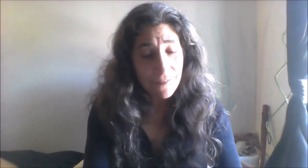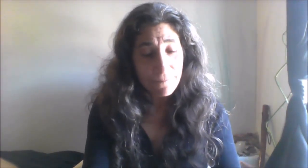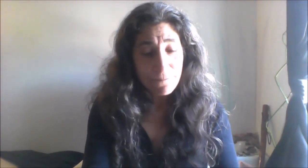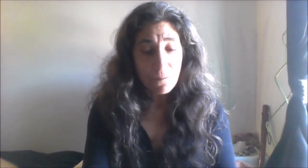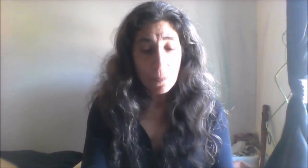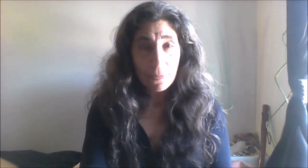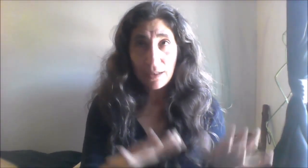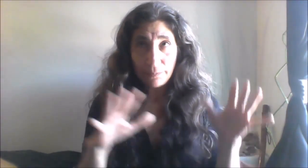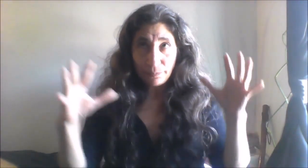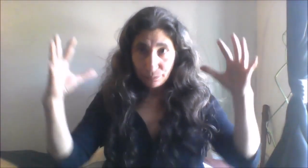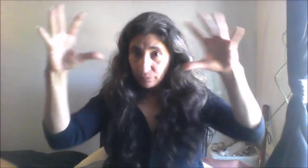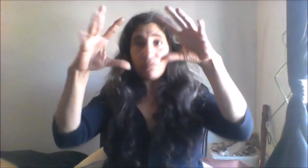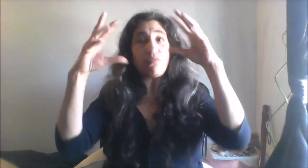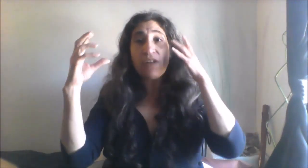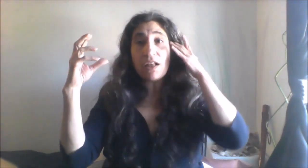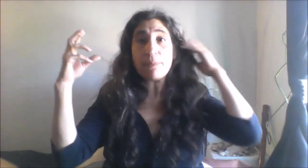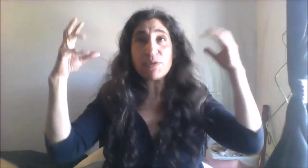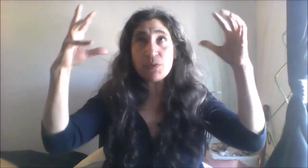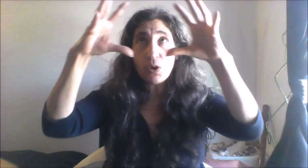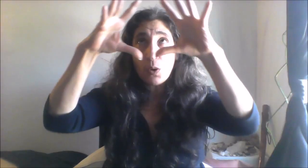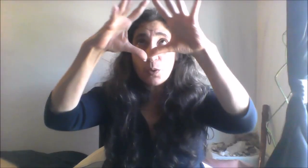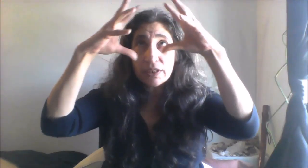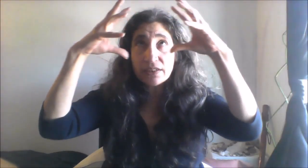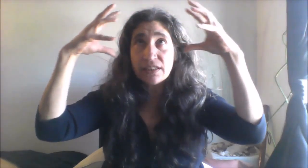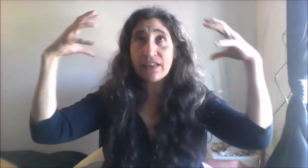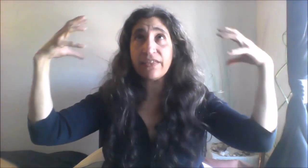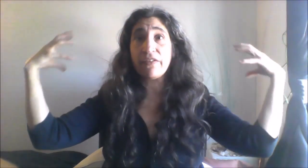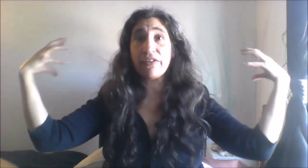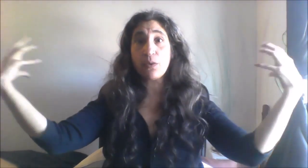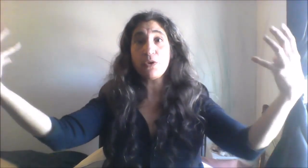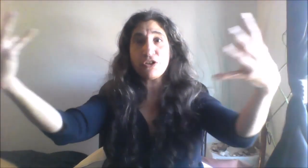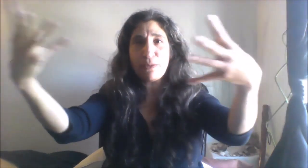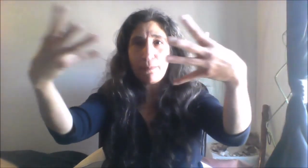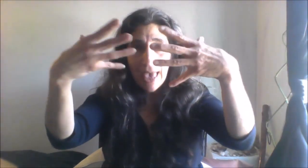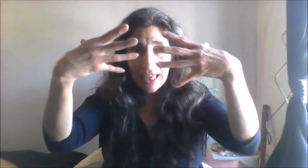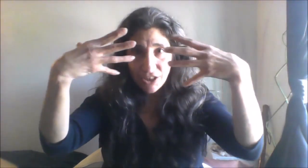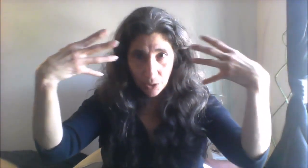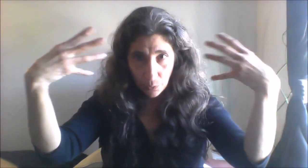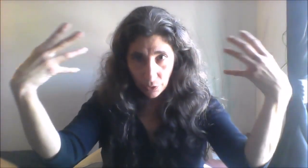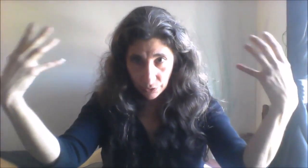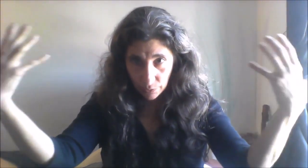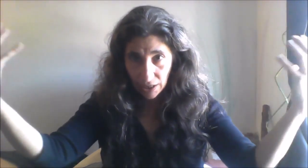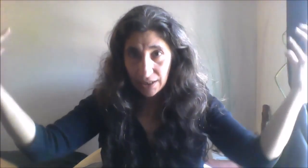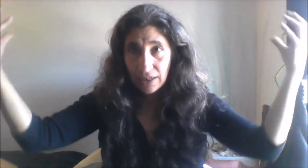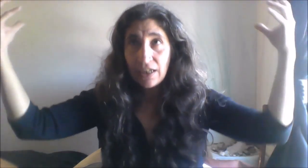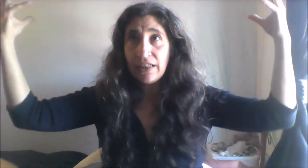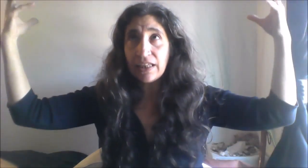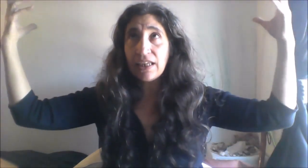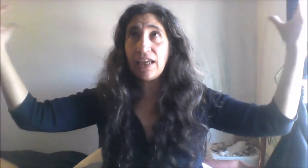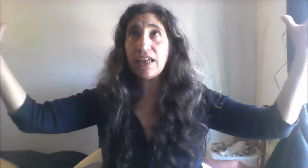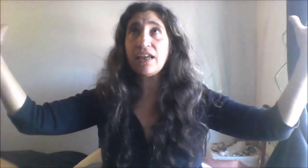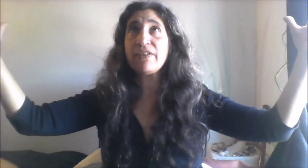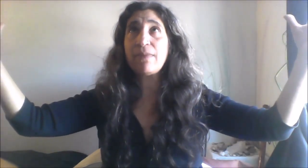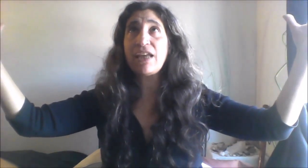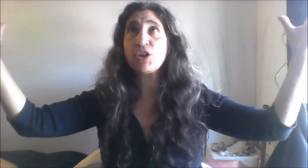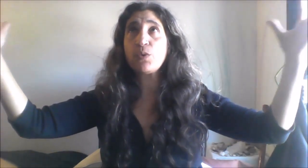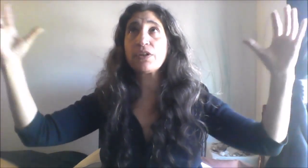clubs we know is the etheric world the magic world okay the king of the magic world